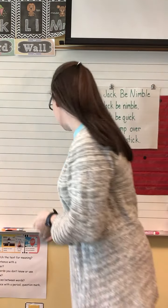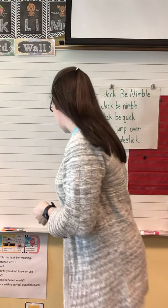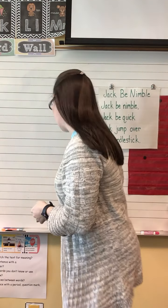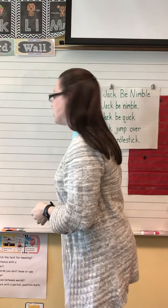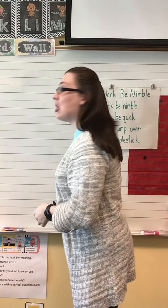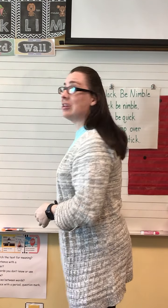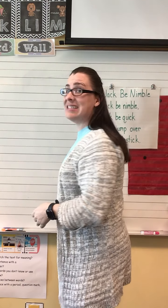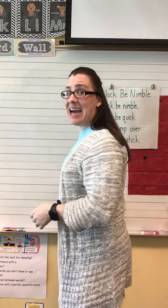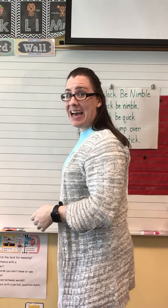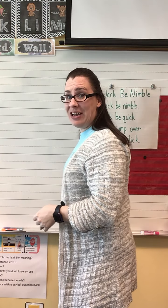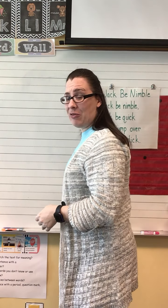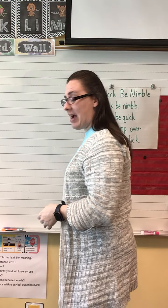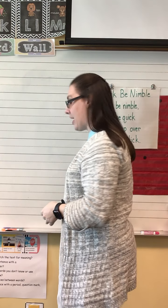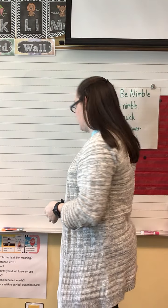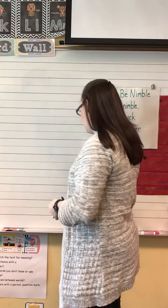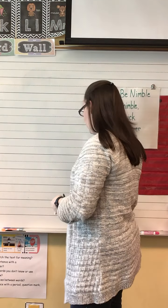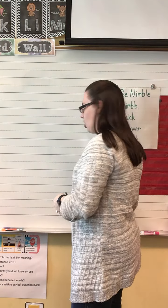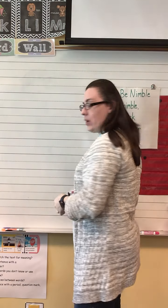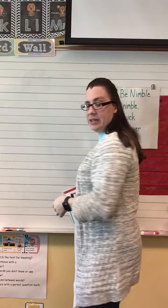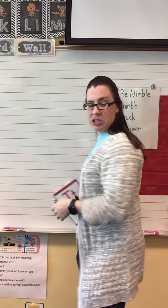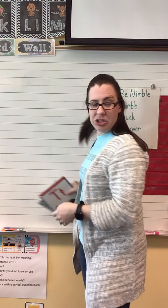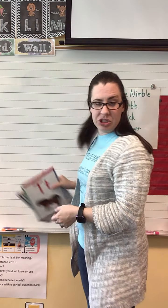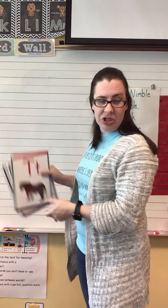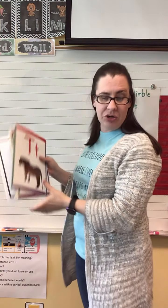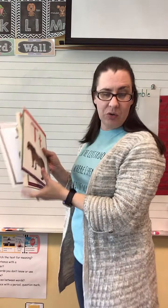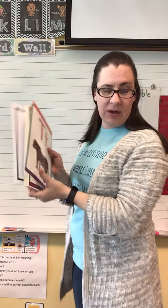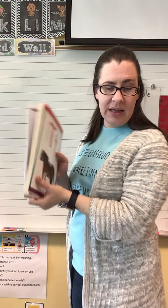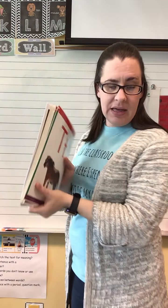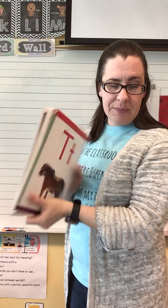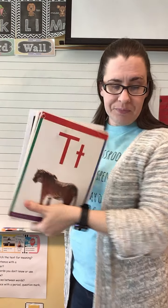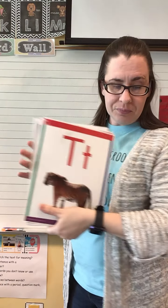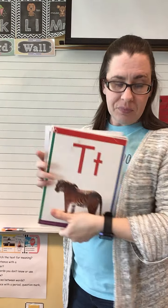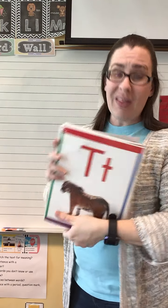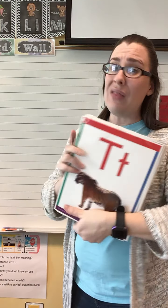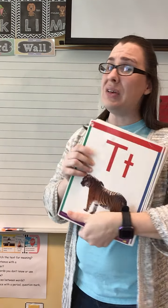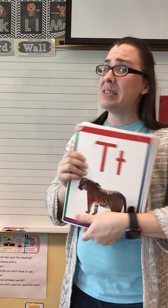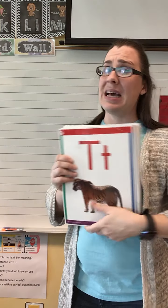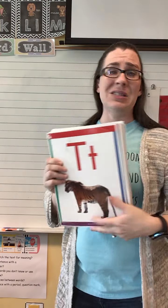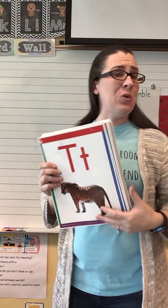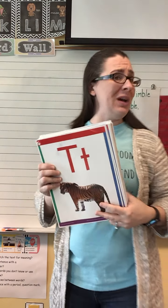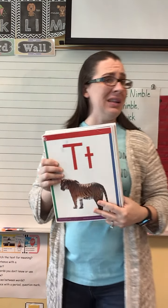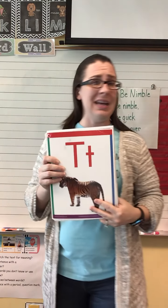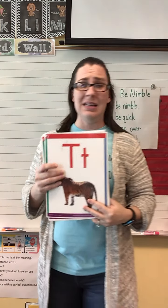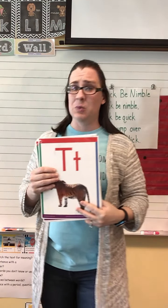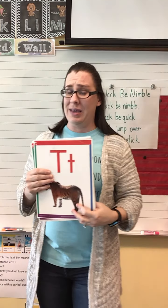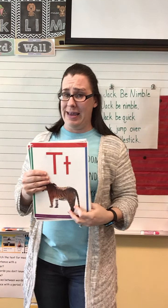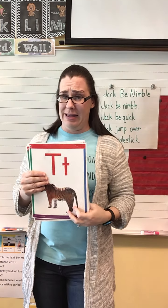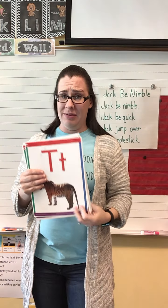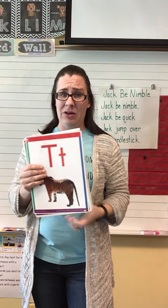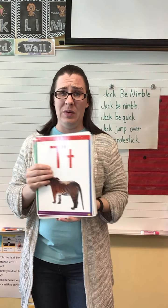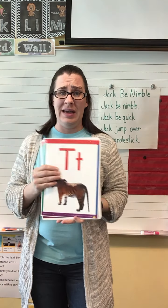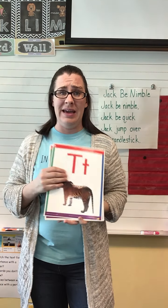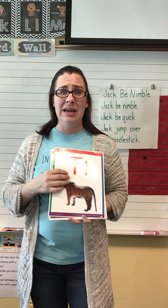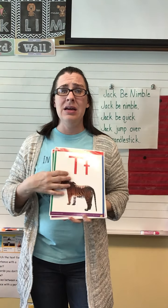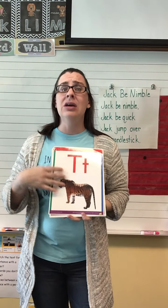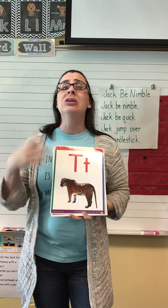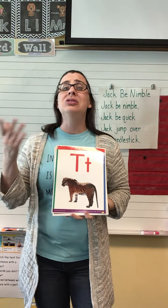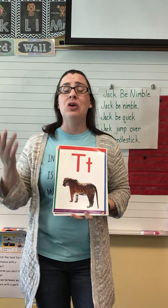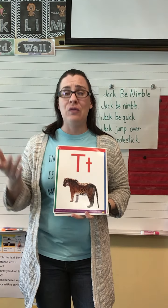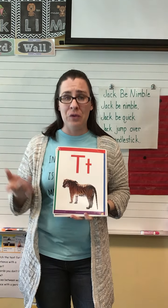and our digraphs. We are going to do this as quickly as we can. Okay. So, for